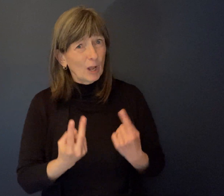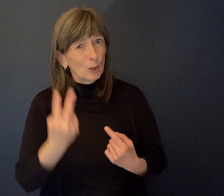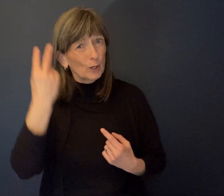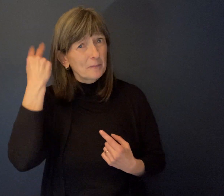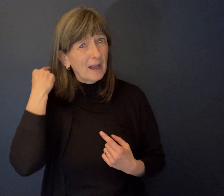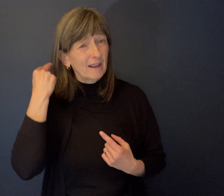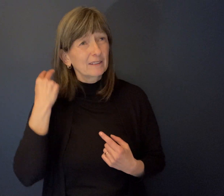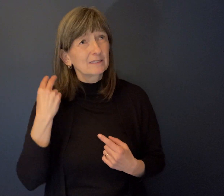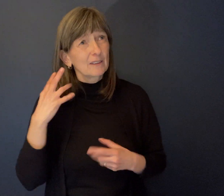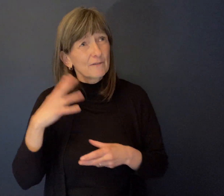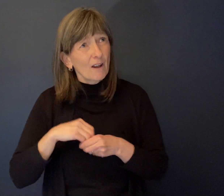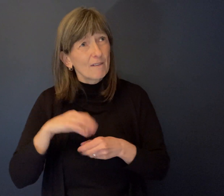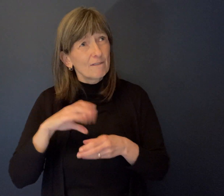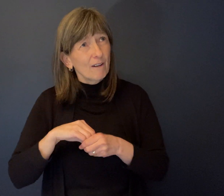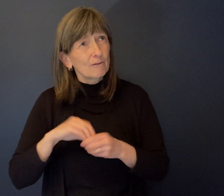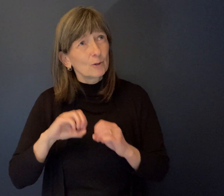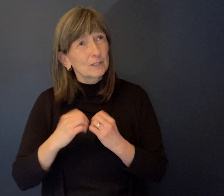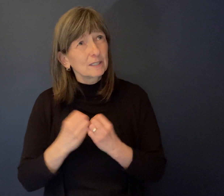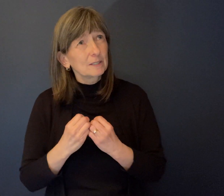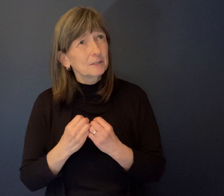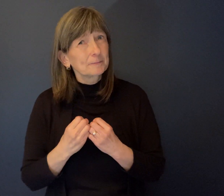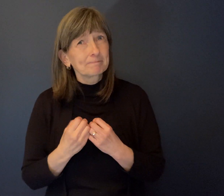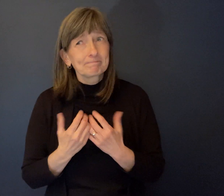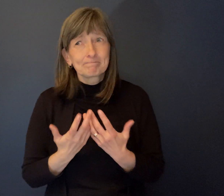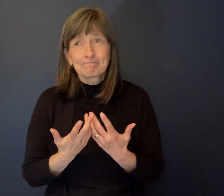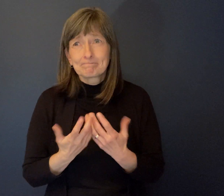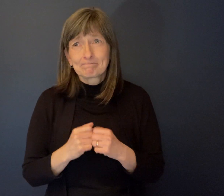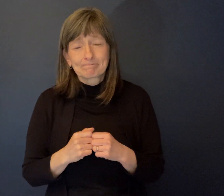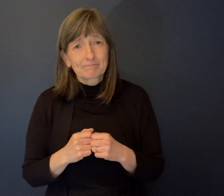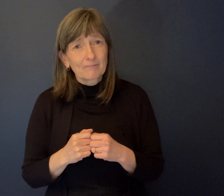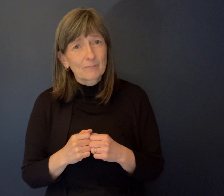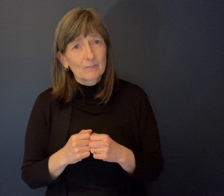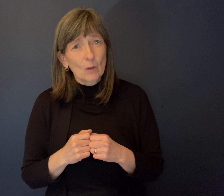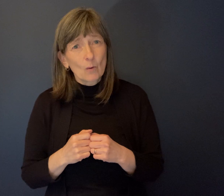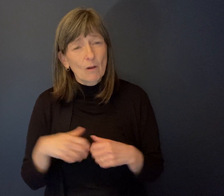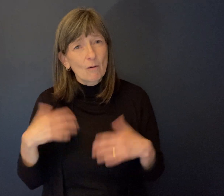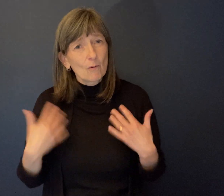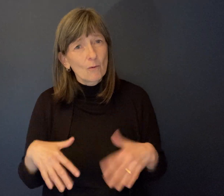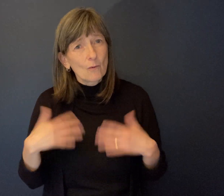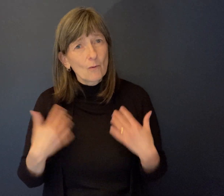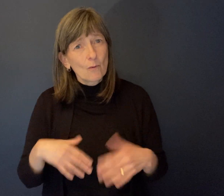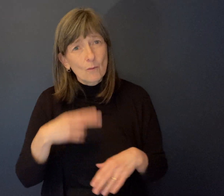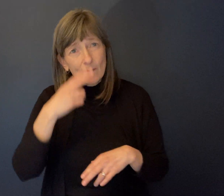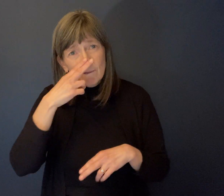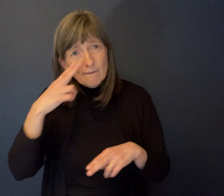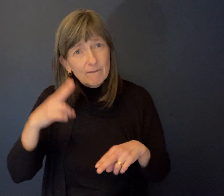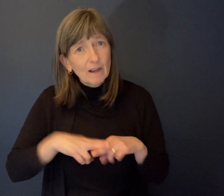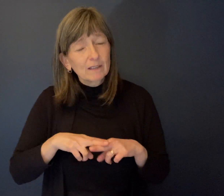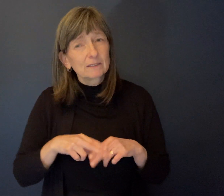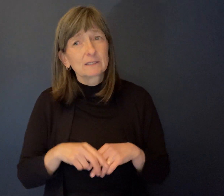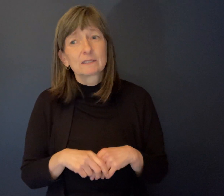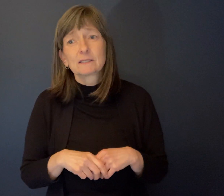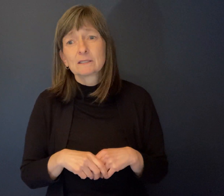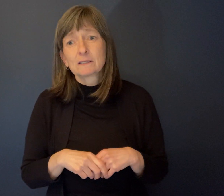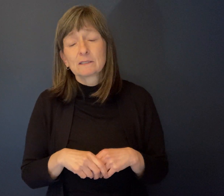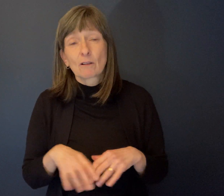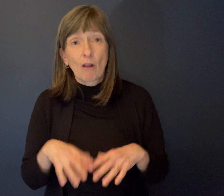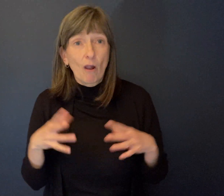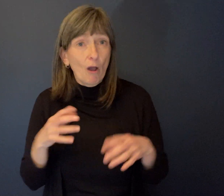uh, had tremendous, uh, fun with all of them. And I, a lot of hard work, a lot of busy